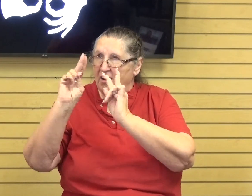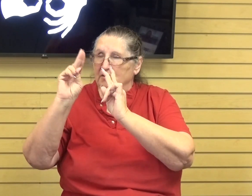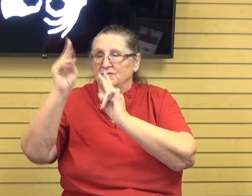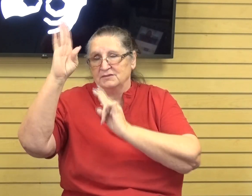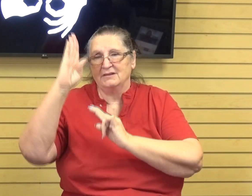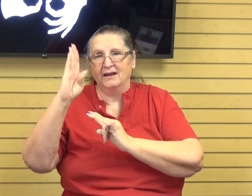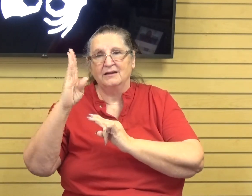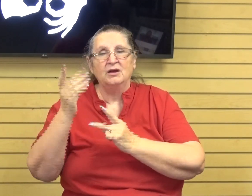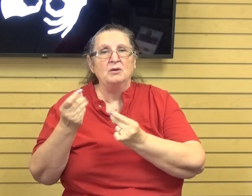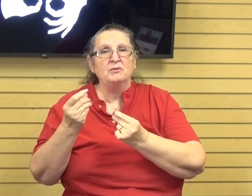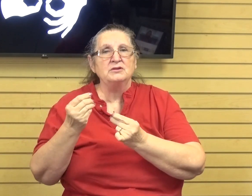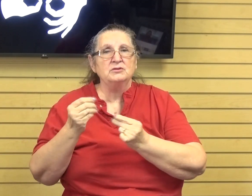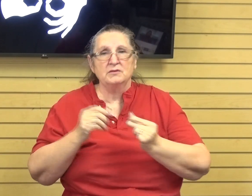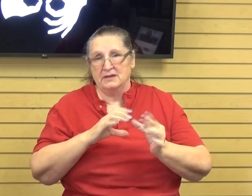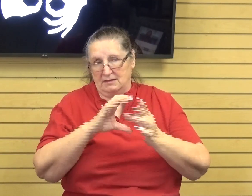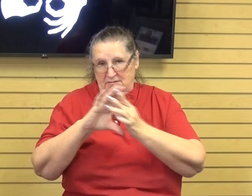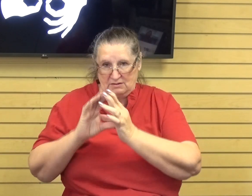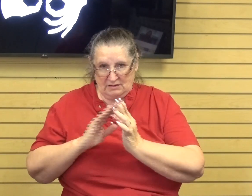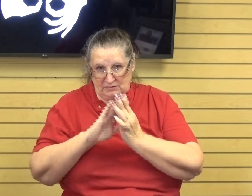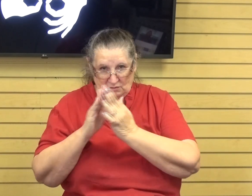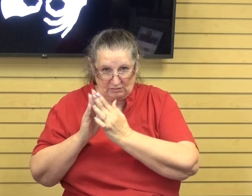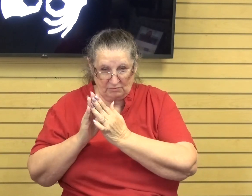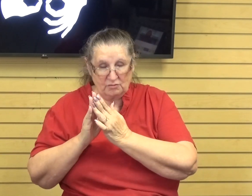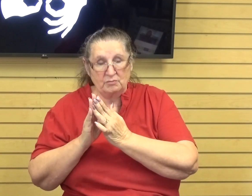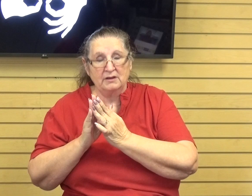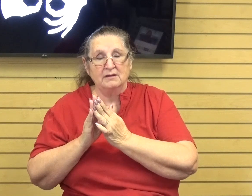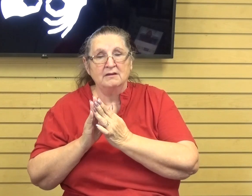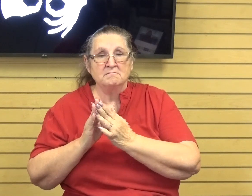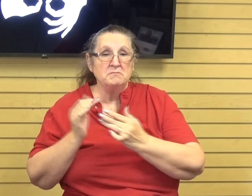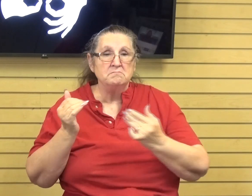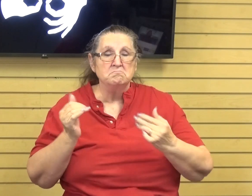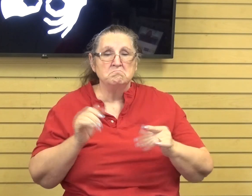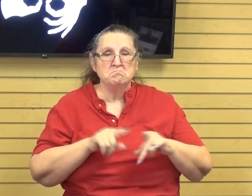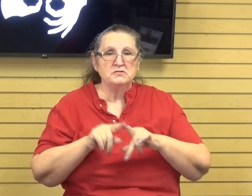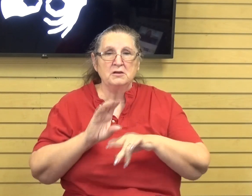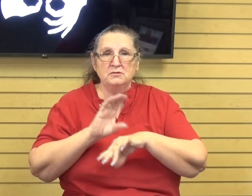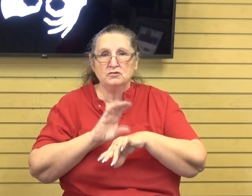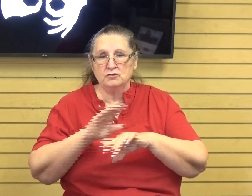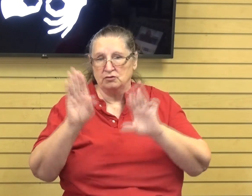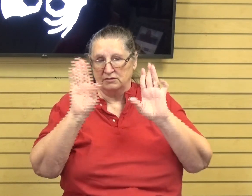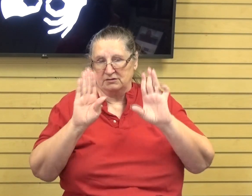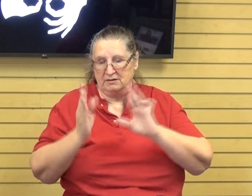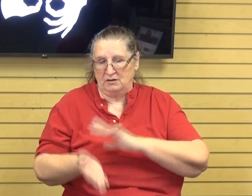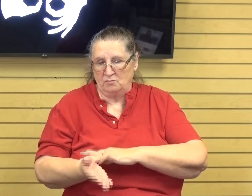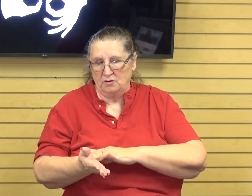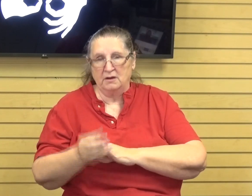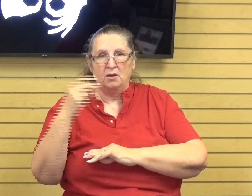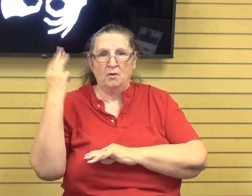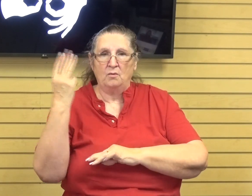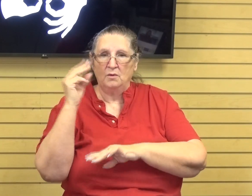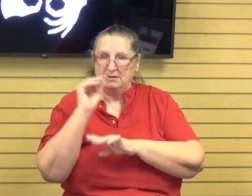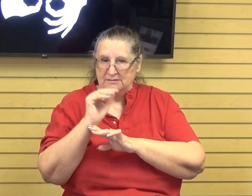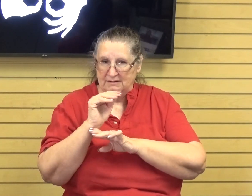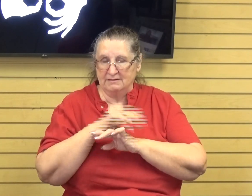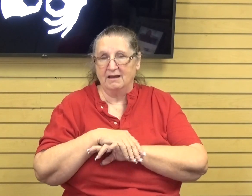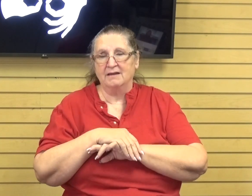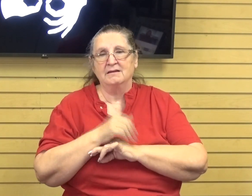we do that in a community as we would do in our church on Sunday mornings, on Wednesdays, any Bible studies